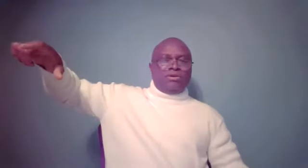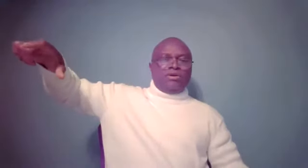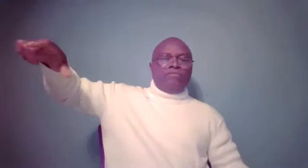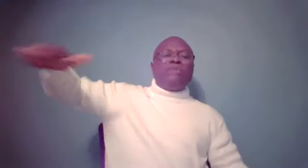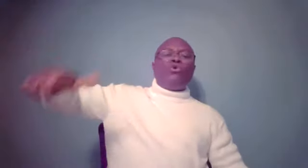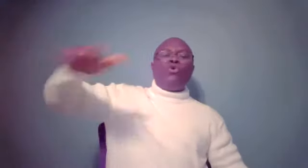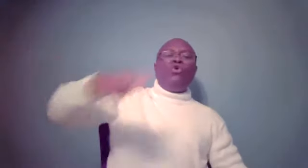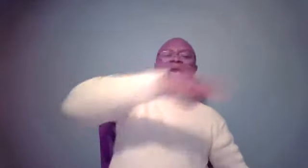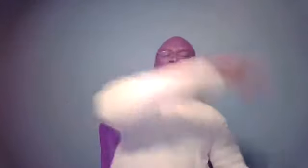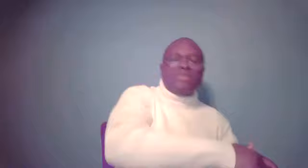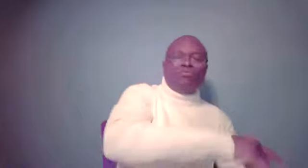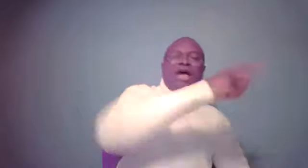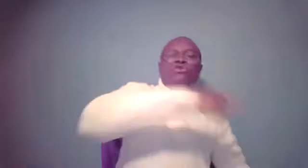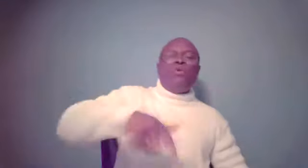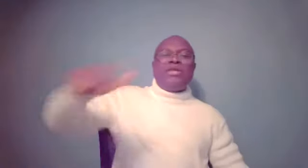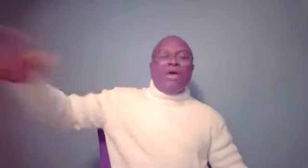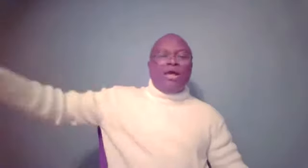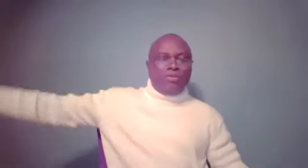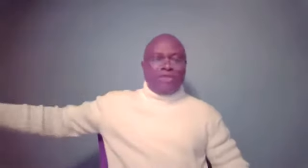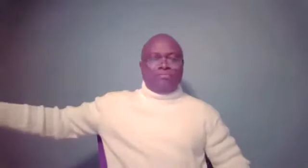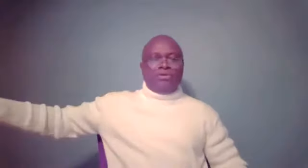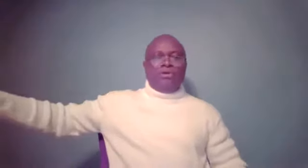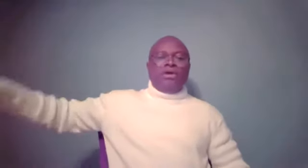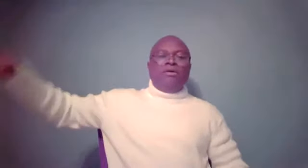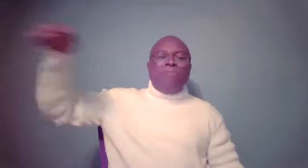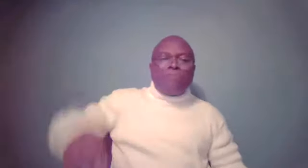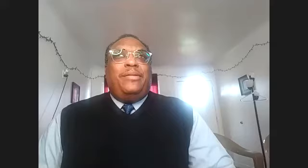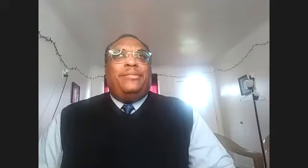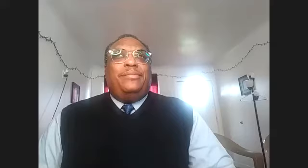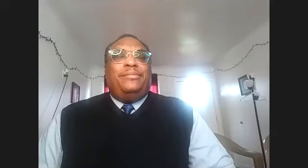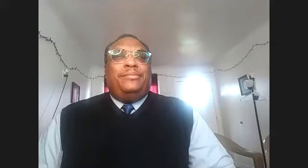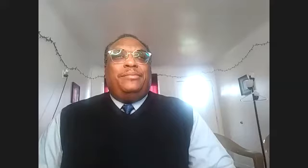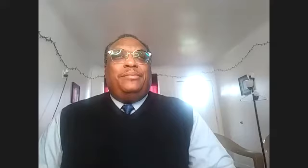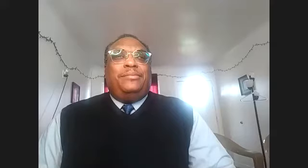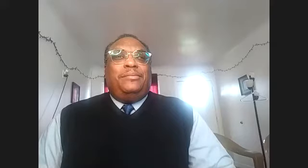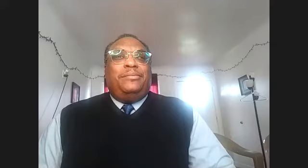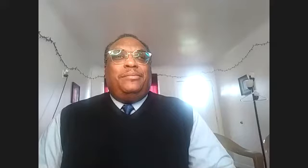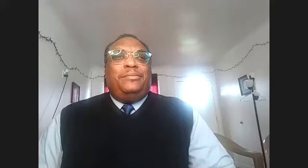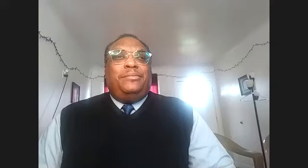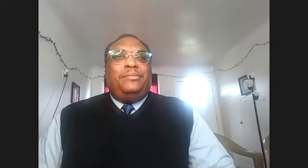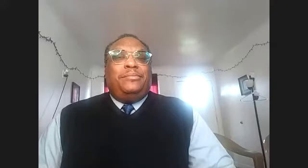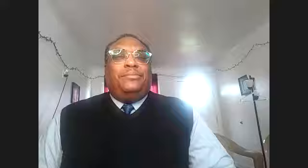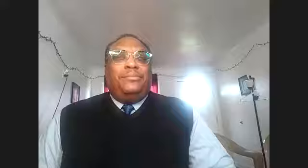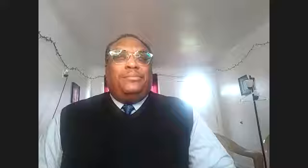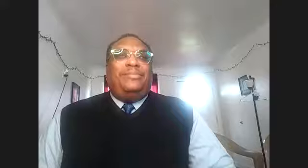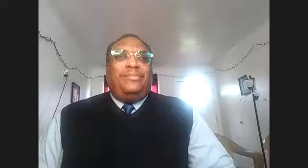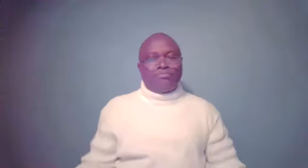People who helped him without knowing they were helping him. People who by hurting him helped him.